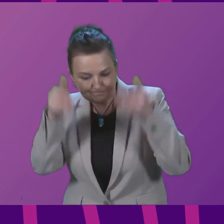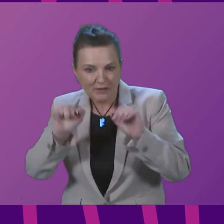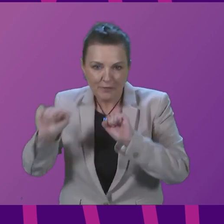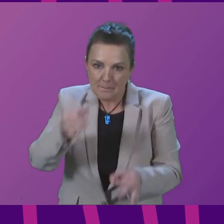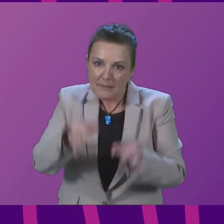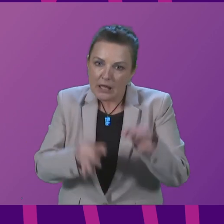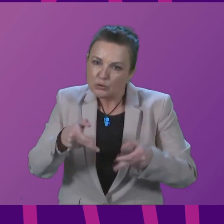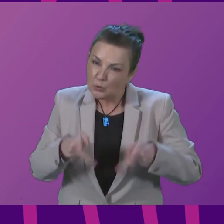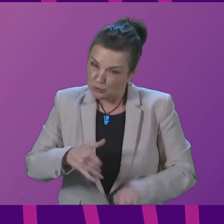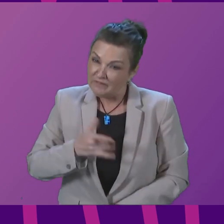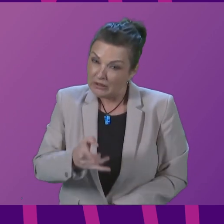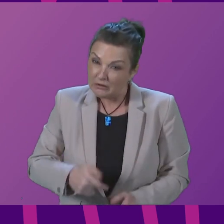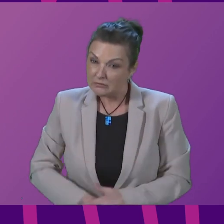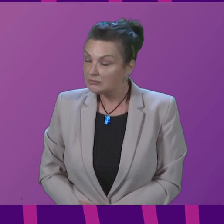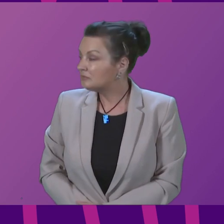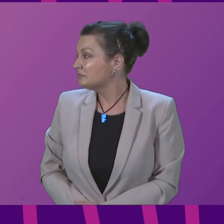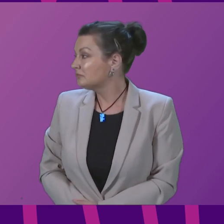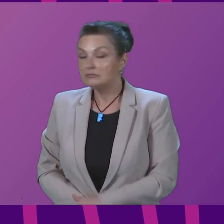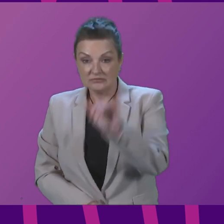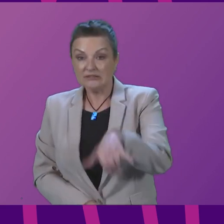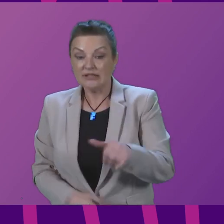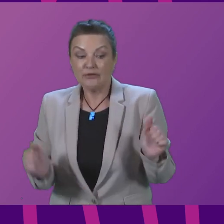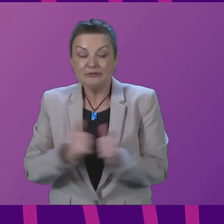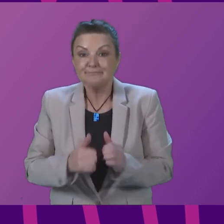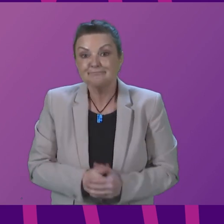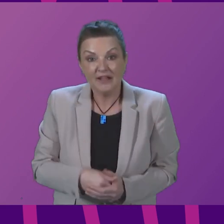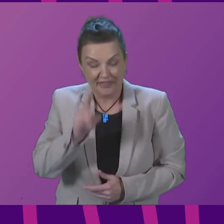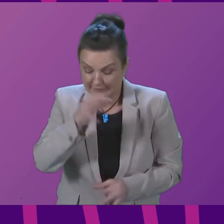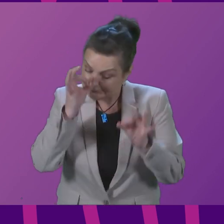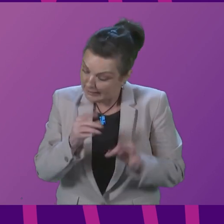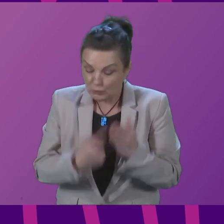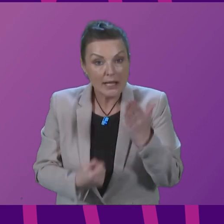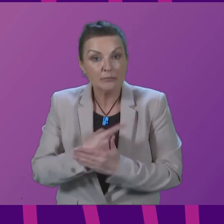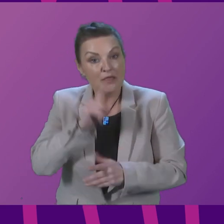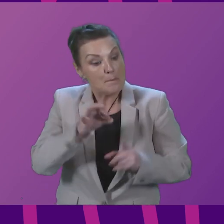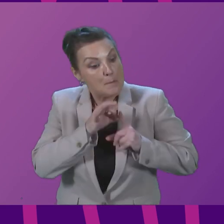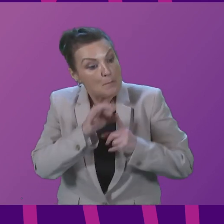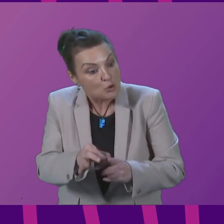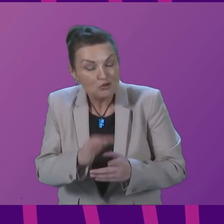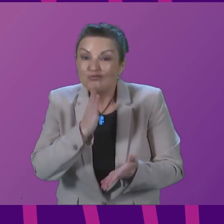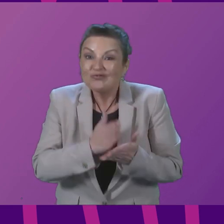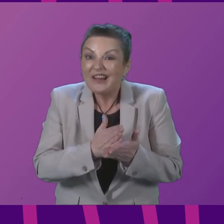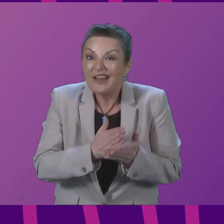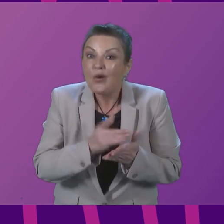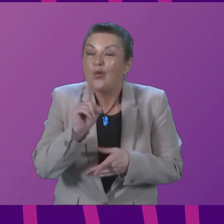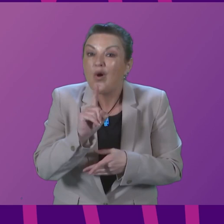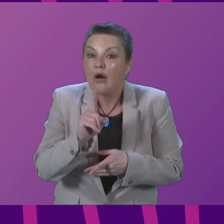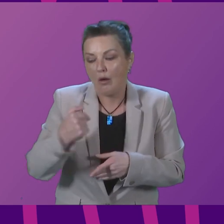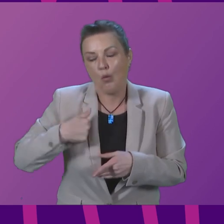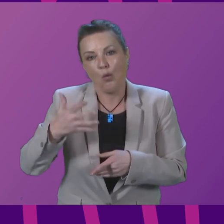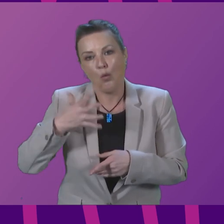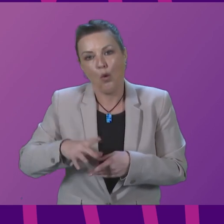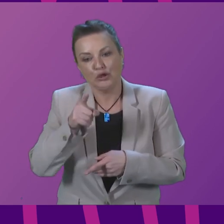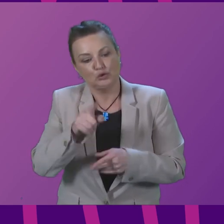First Minister. Yes, I do. I think that is absolutely what is happening. These proposals, I think, represent cultural